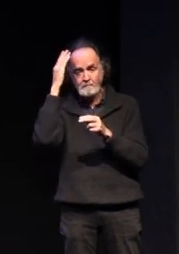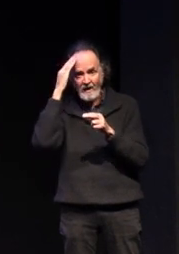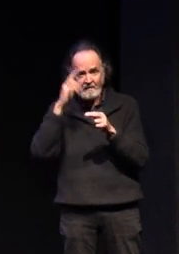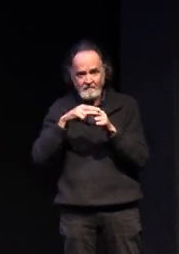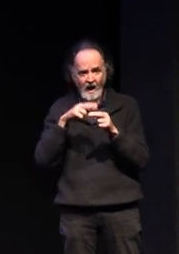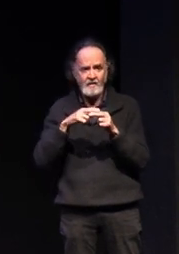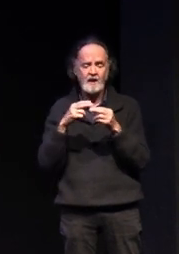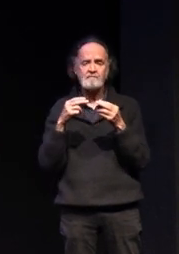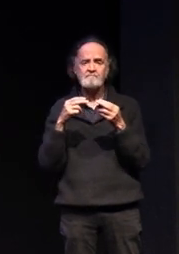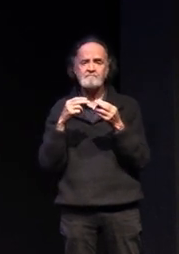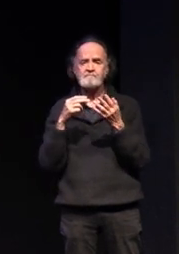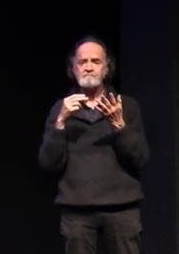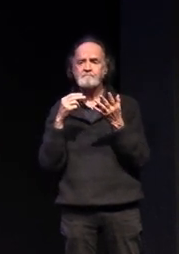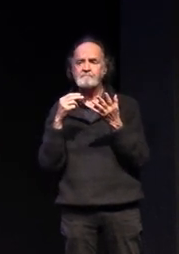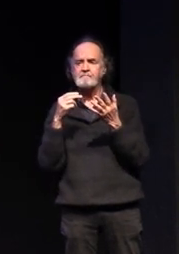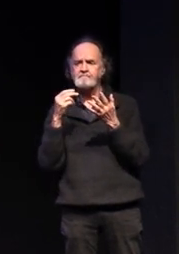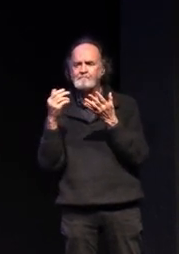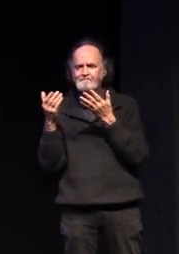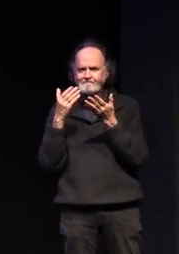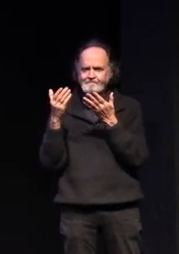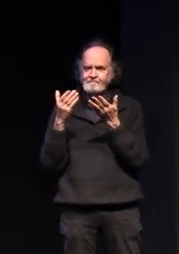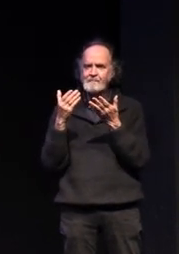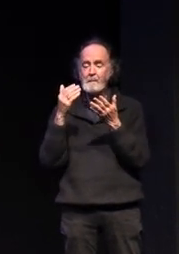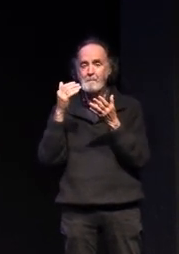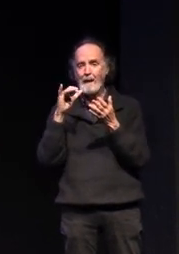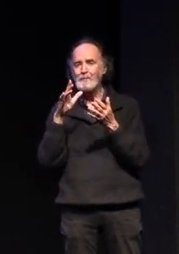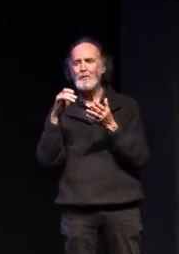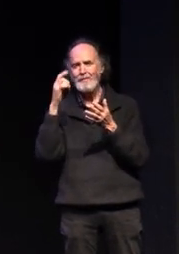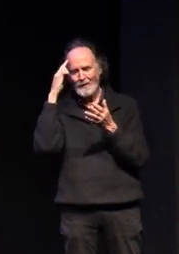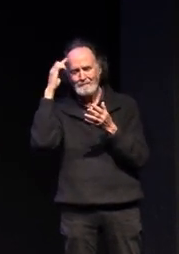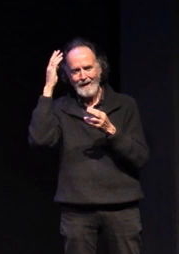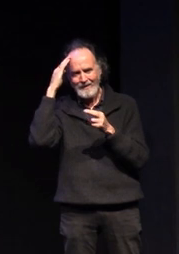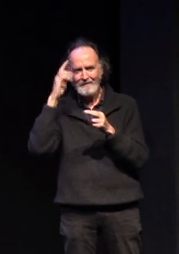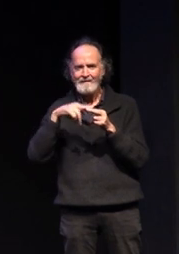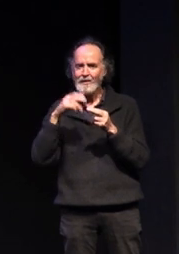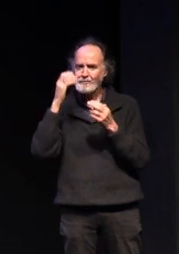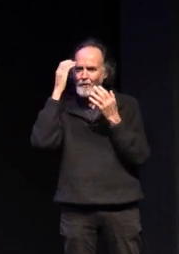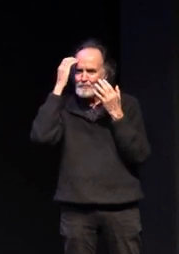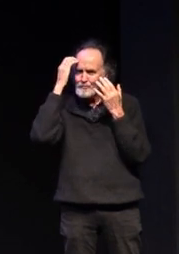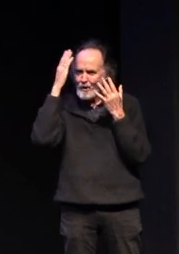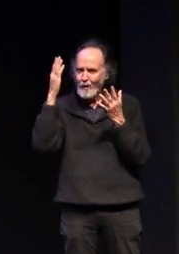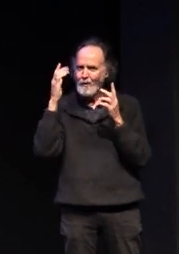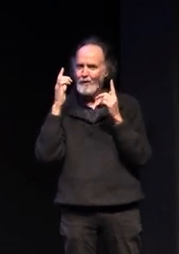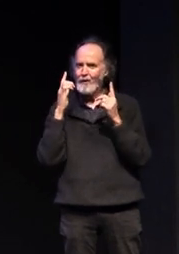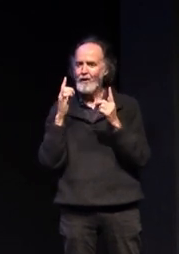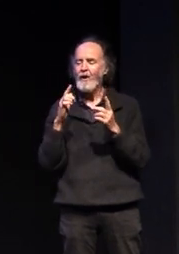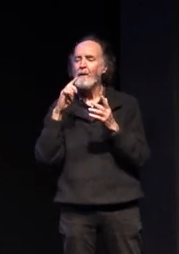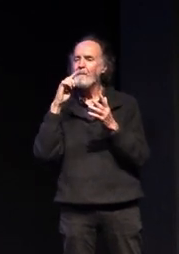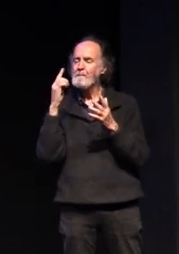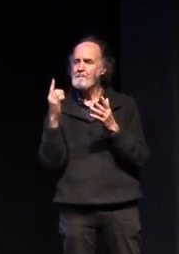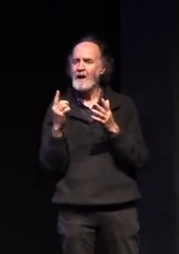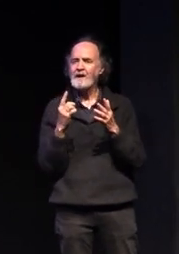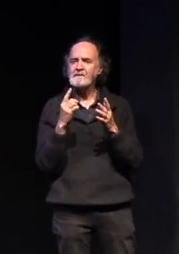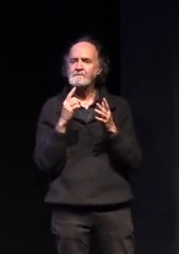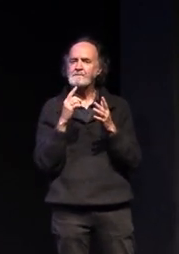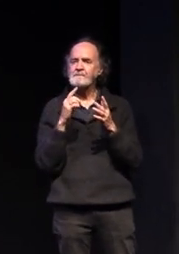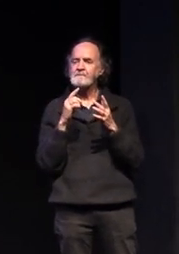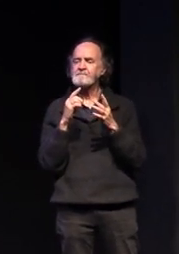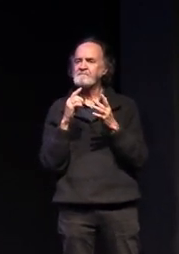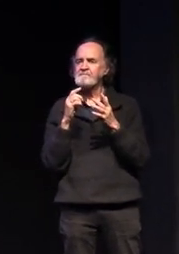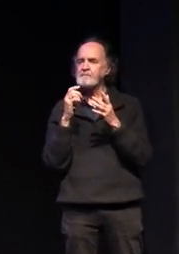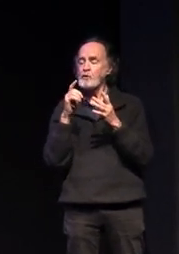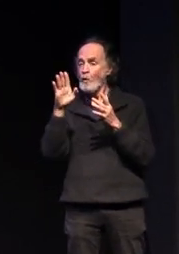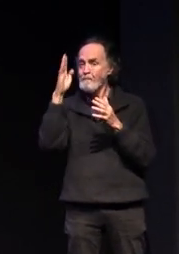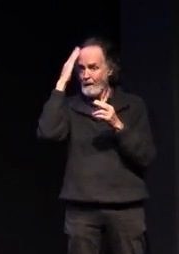i know many teenagers think perhaps that their parents don't have a good idea all the time of what they enjoy and what they're good at but they do